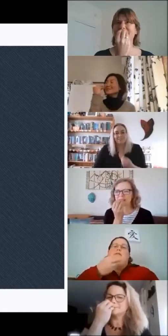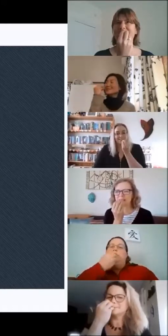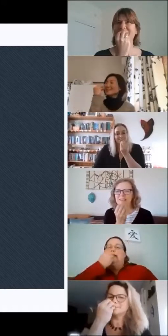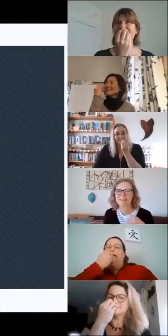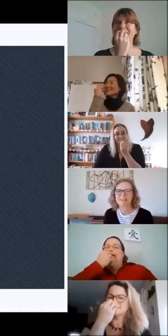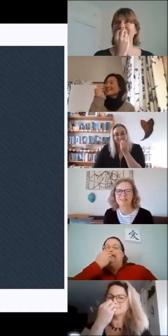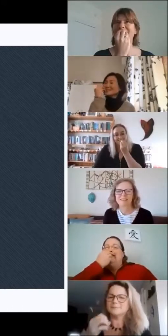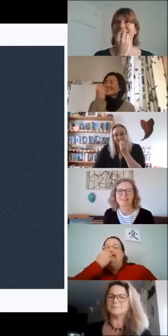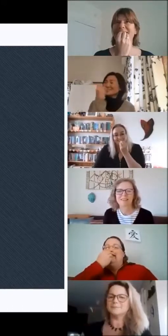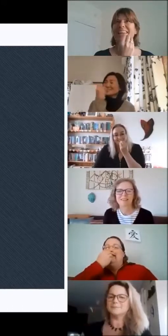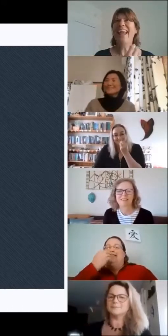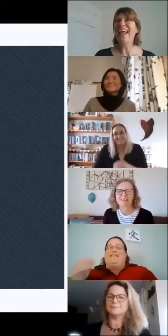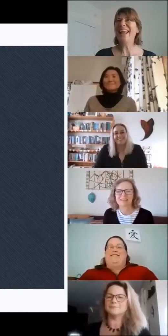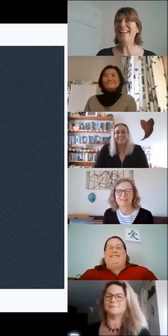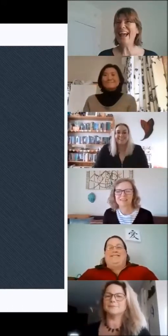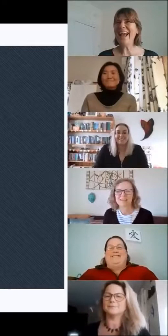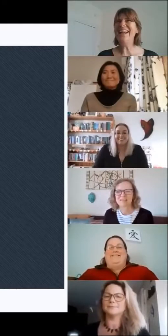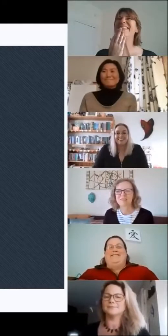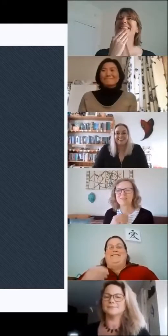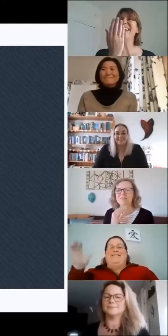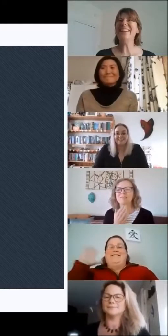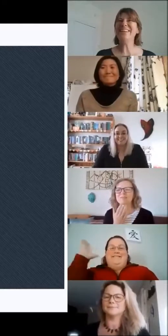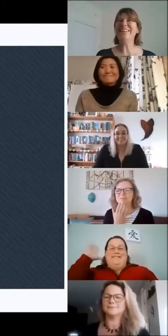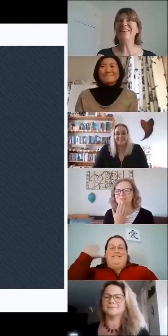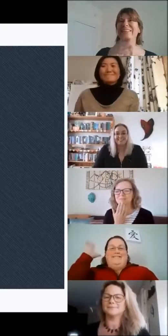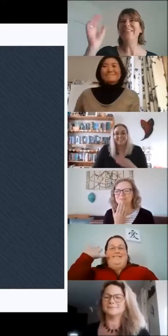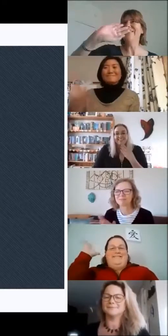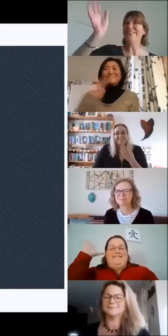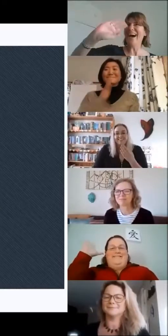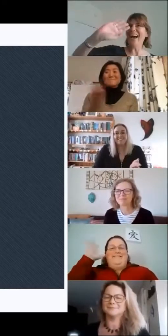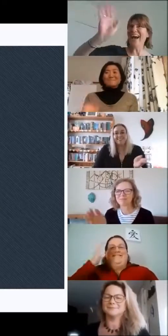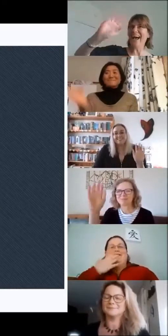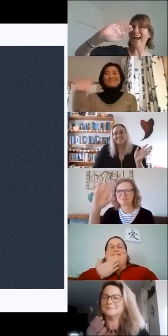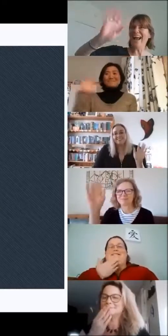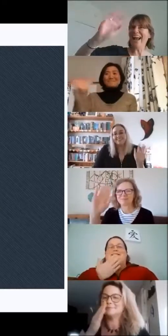for drink this. Yay! Thank you!